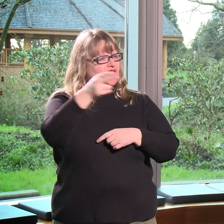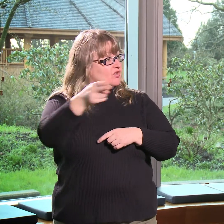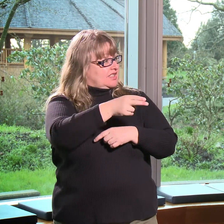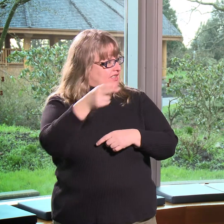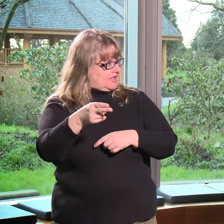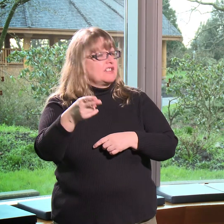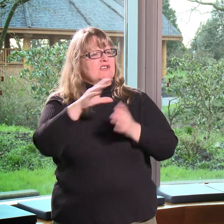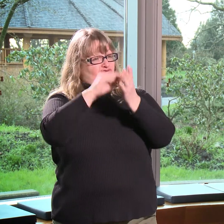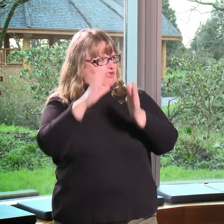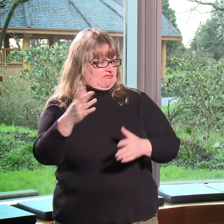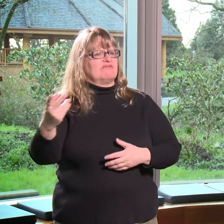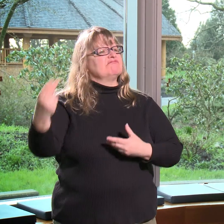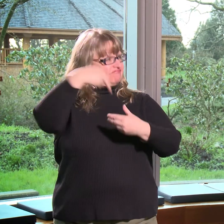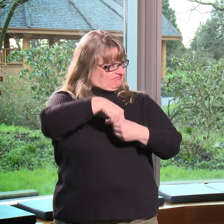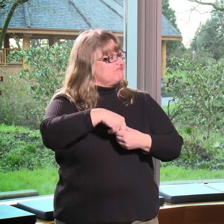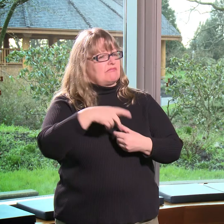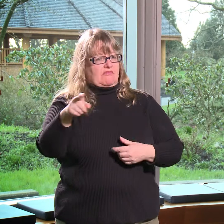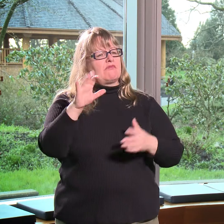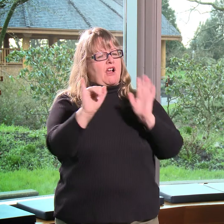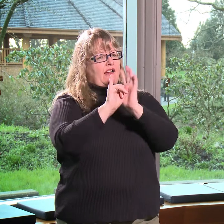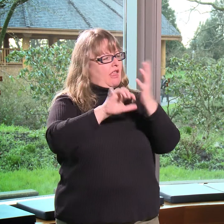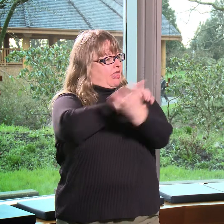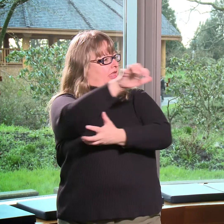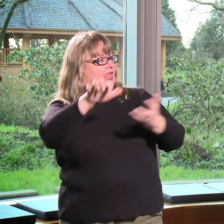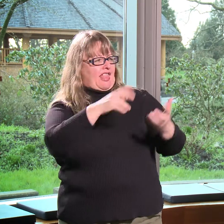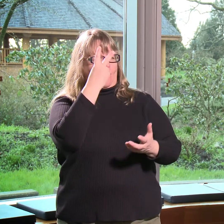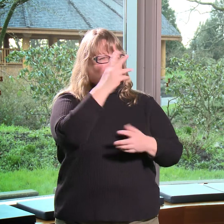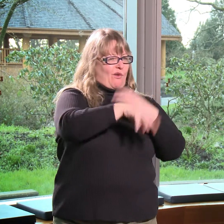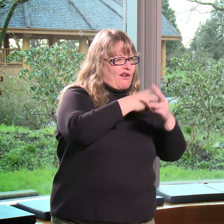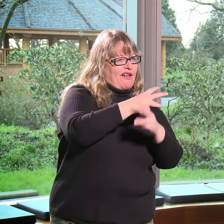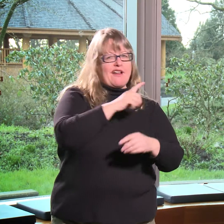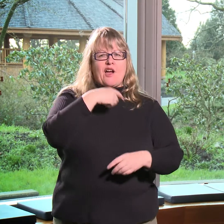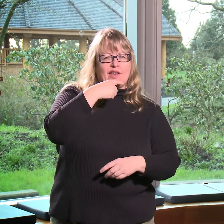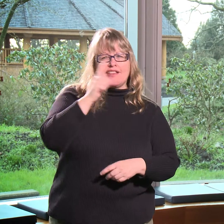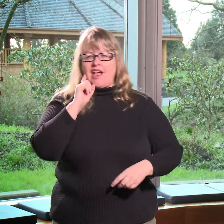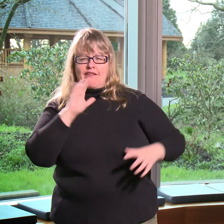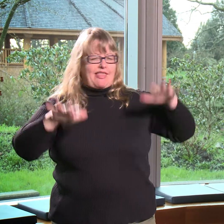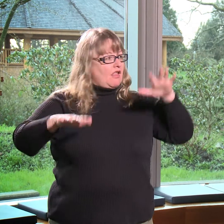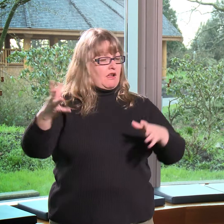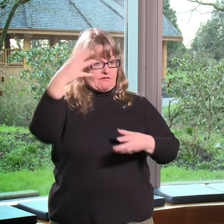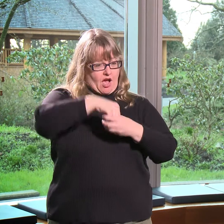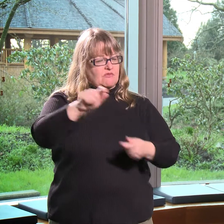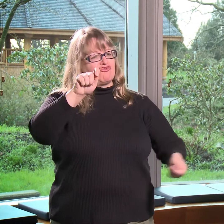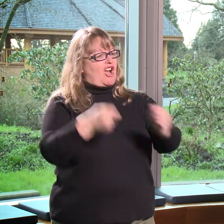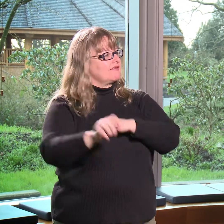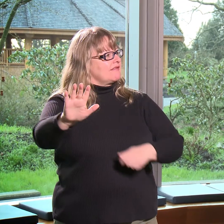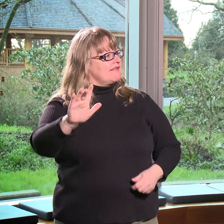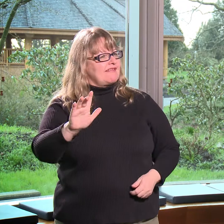And we have a few students who are hard of hearing who have taken the course. And, you know, they have kind of a confused identity. They don't know if they're or if they're